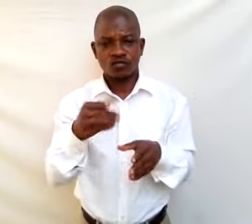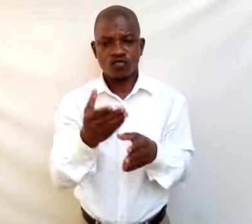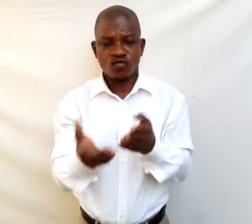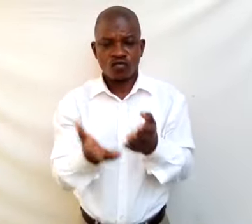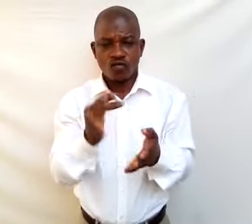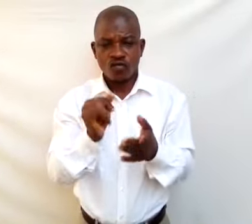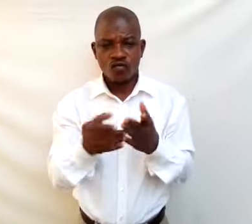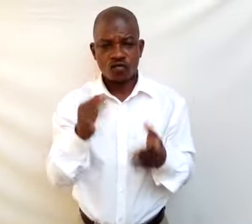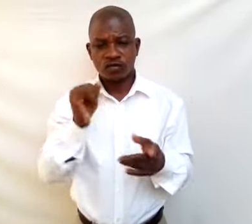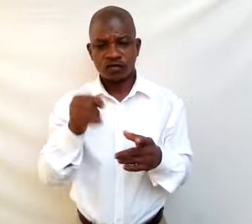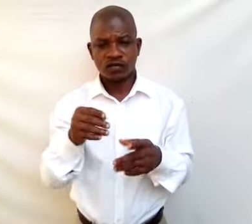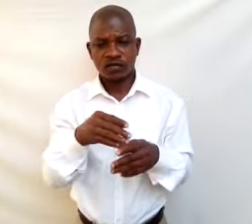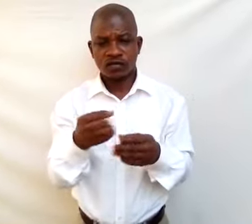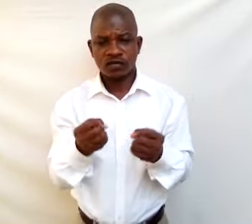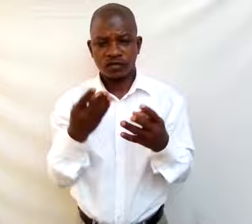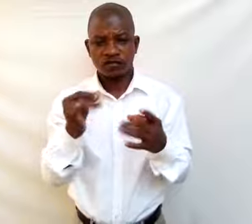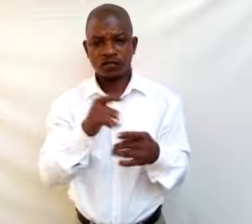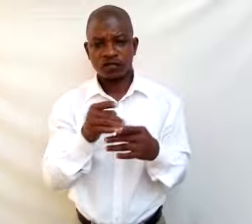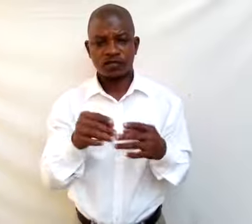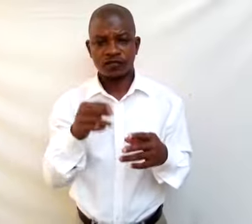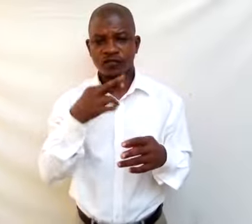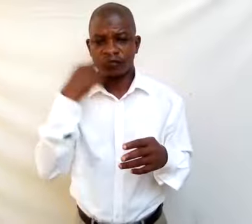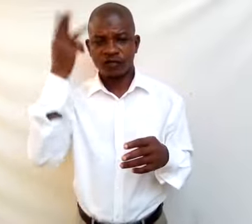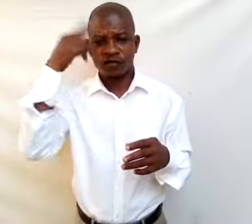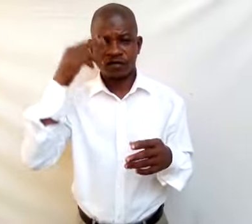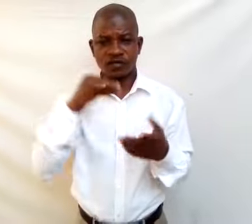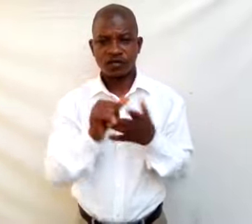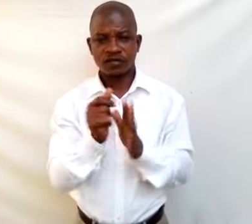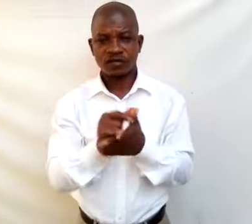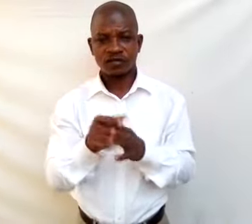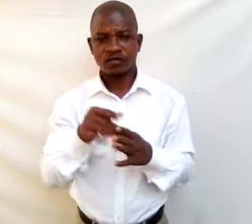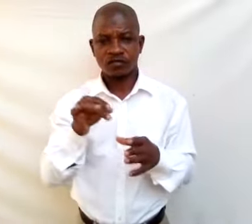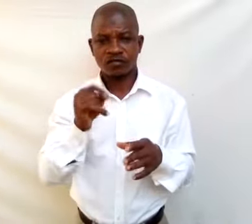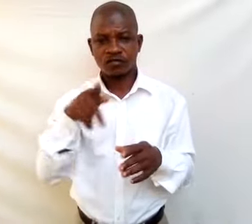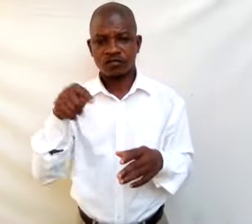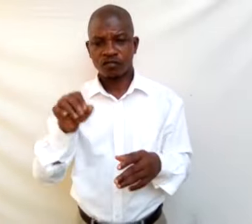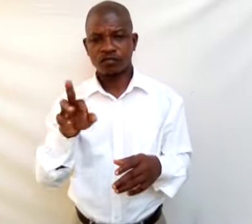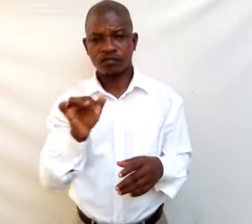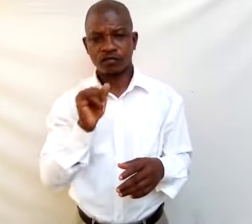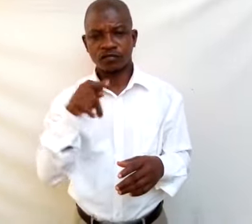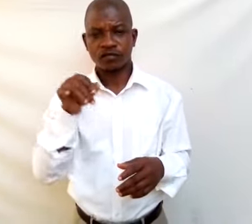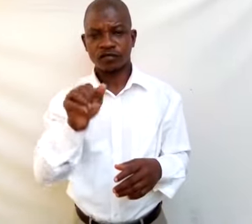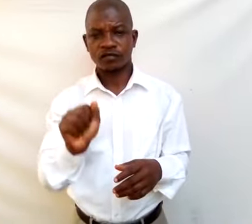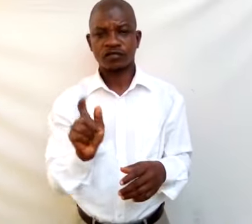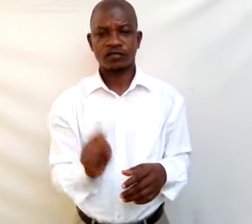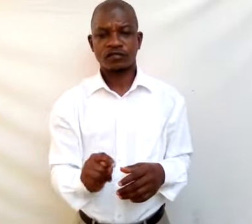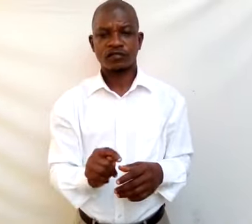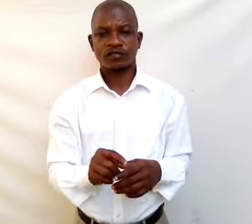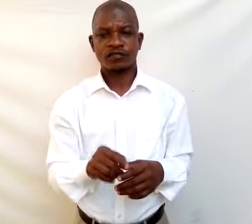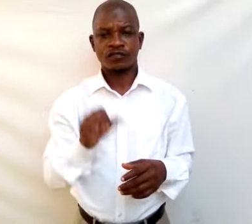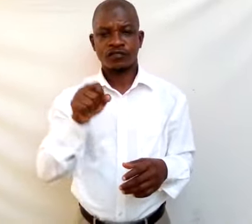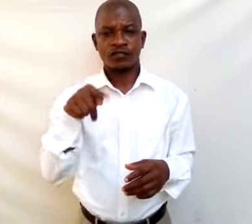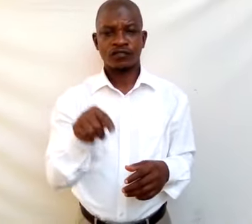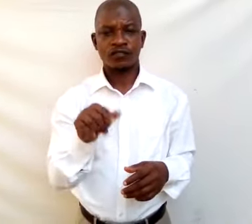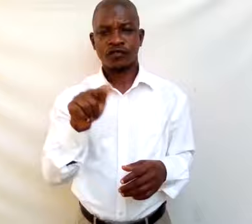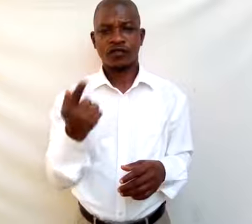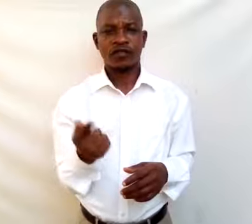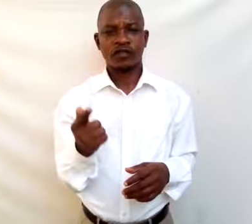of rain or rainfall or precipitation. Specimen G is a maximum